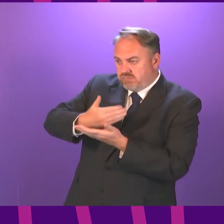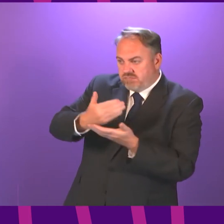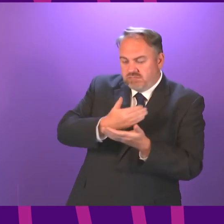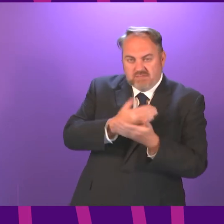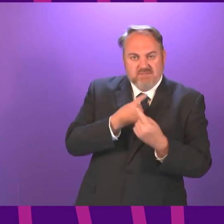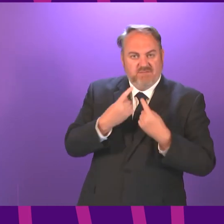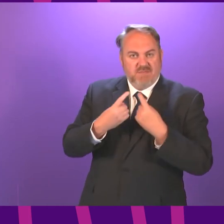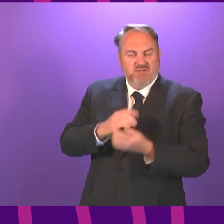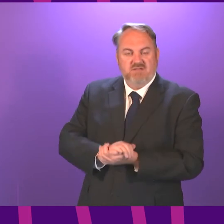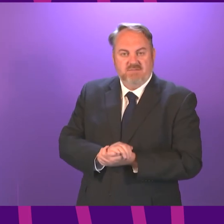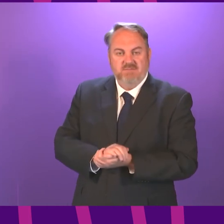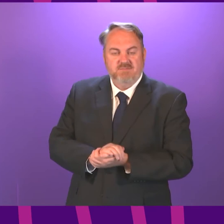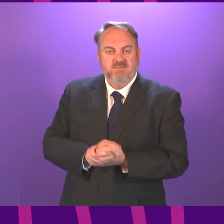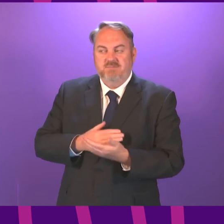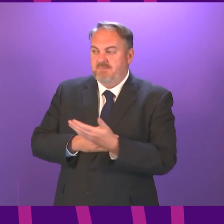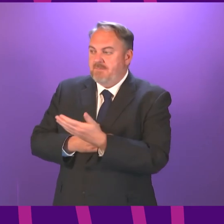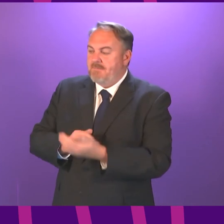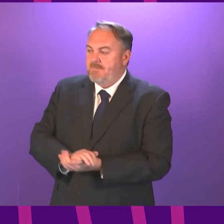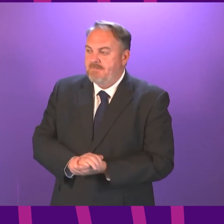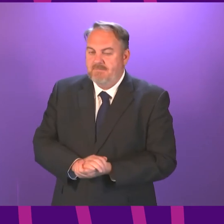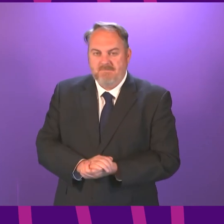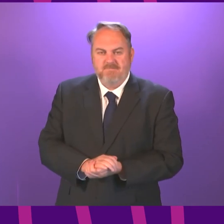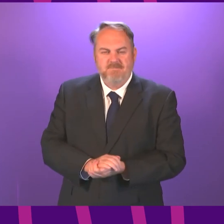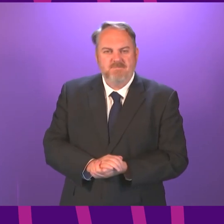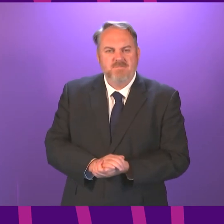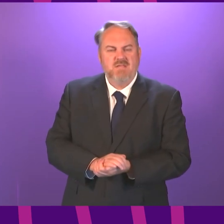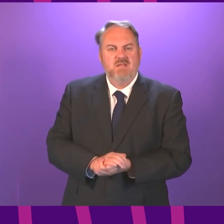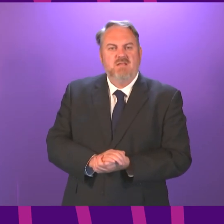Boyack to be followed by Stuart Macmillan First Minister